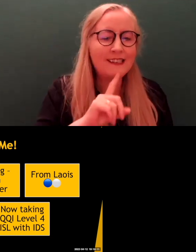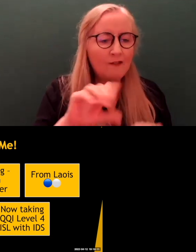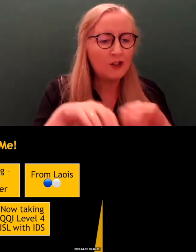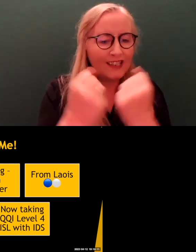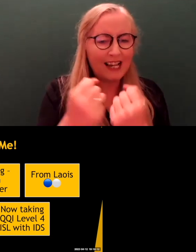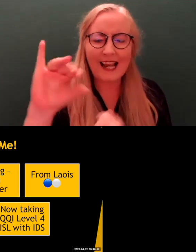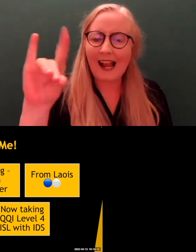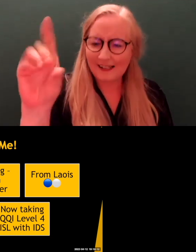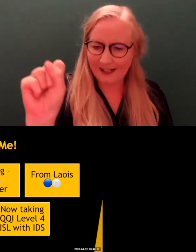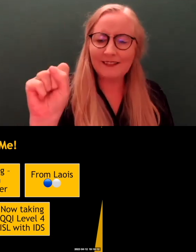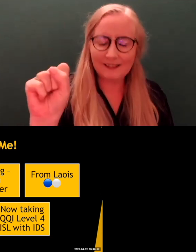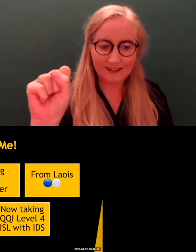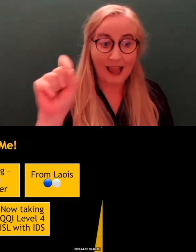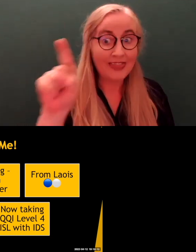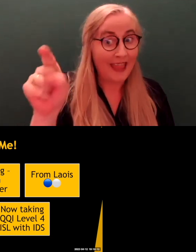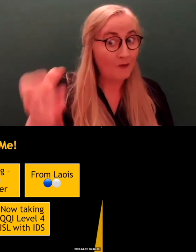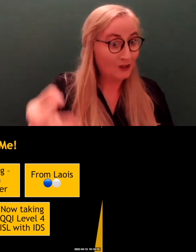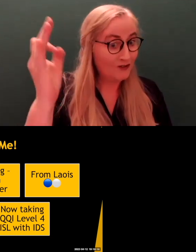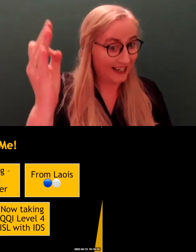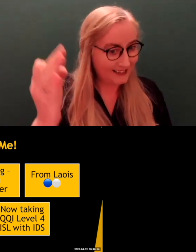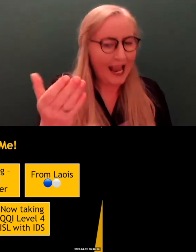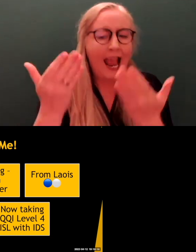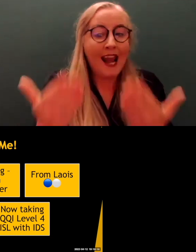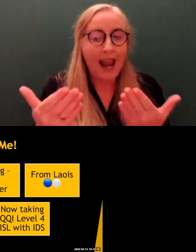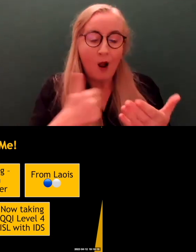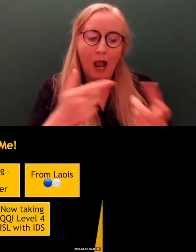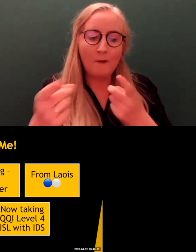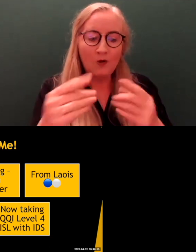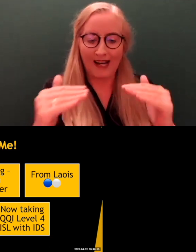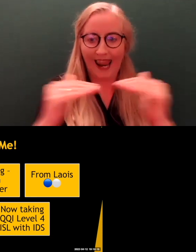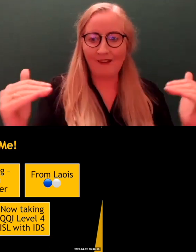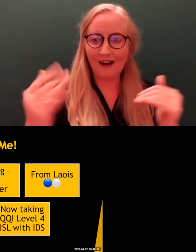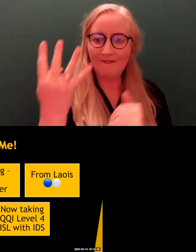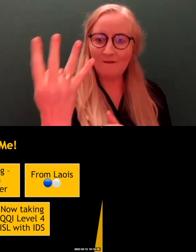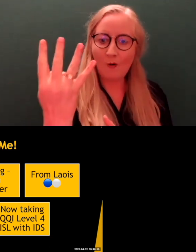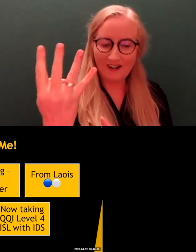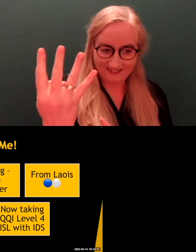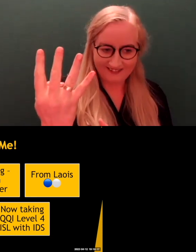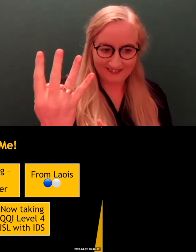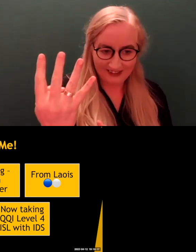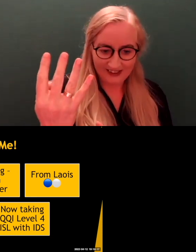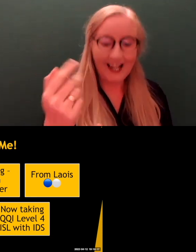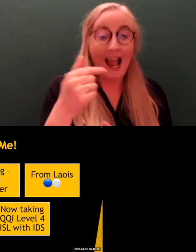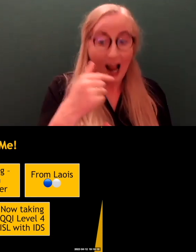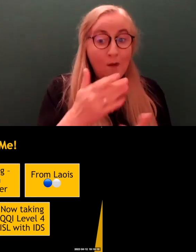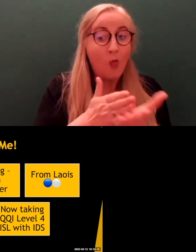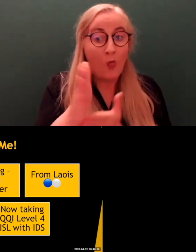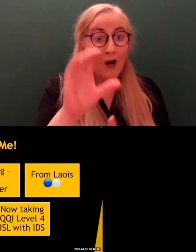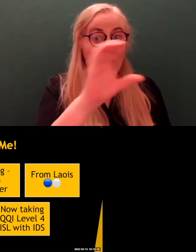And that was really great. And I'm now taking QQI Level 4. And I'm taking it on Zoom, and I really, really enjoy it. It's a really,